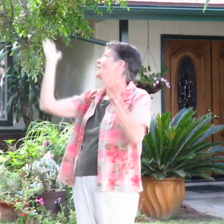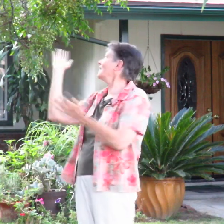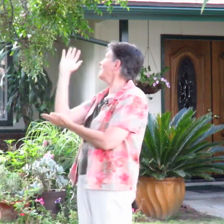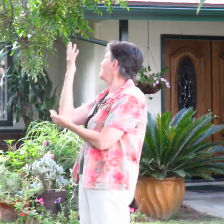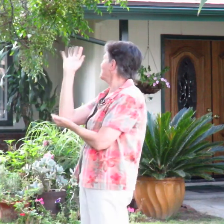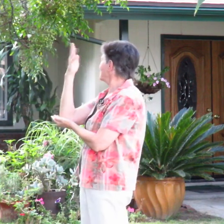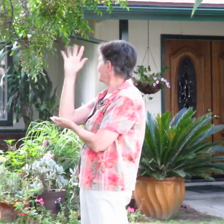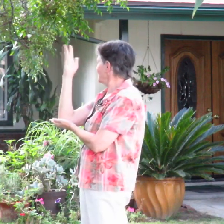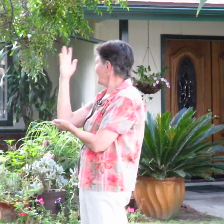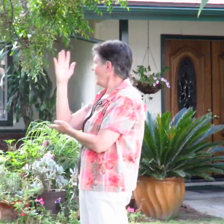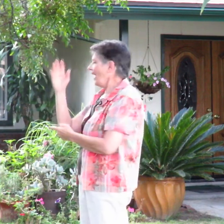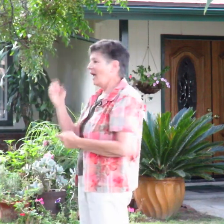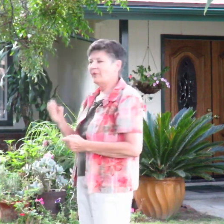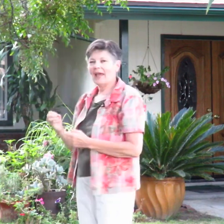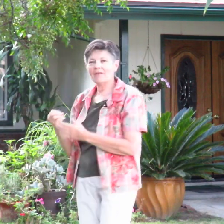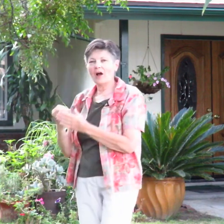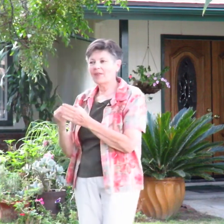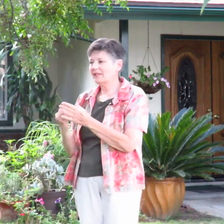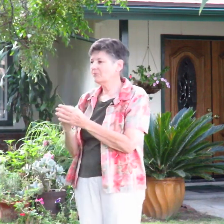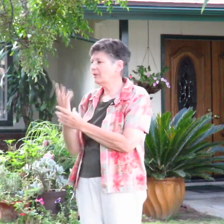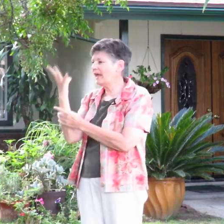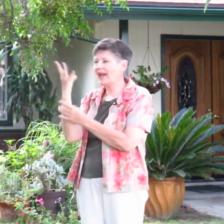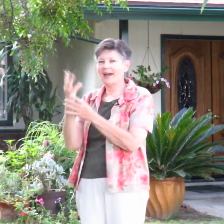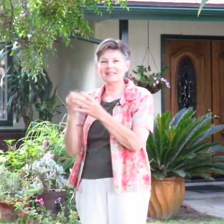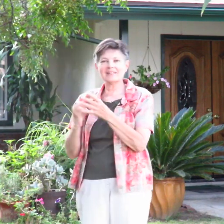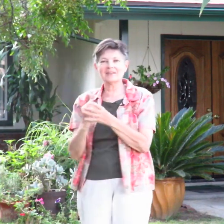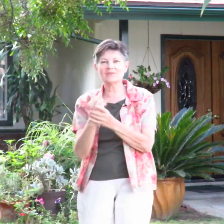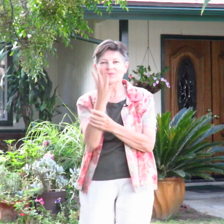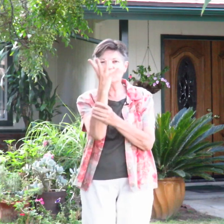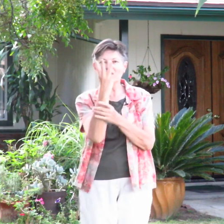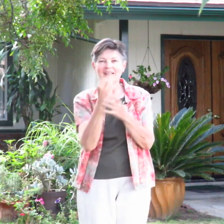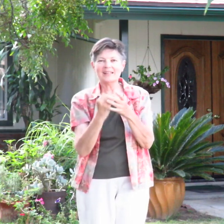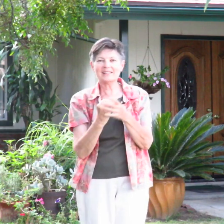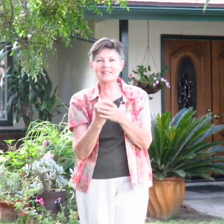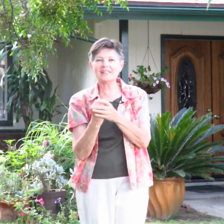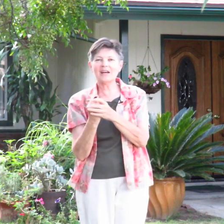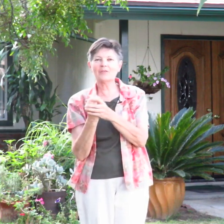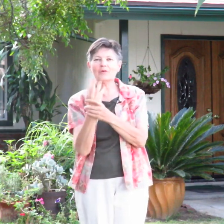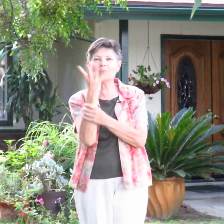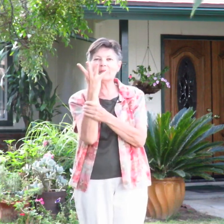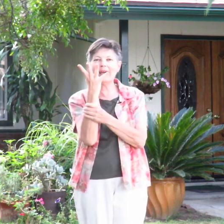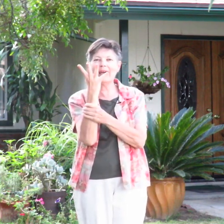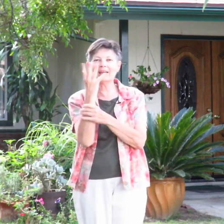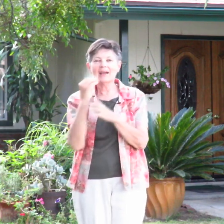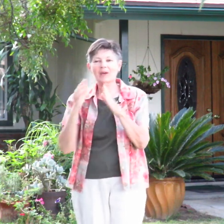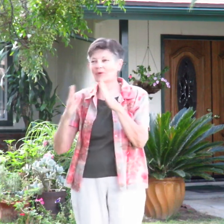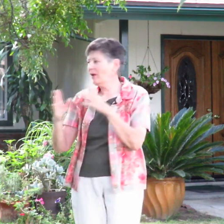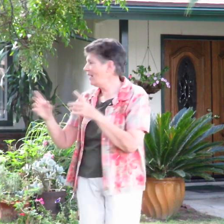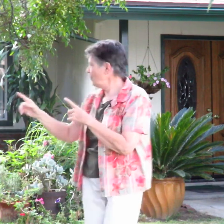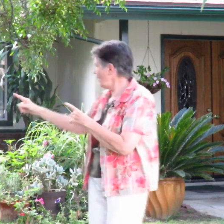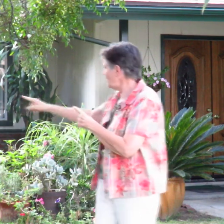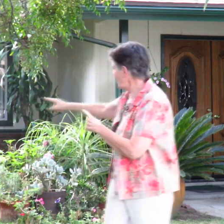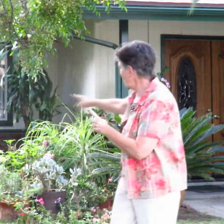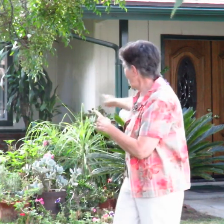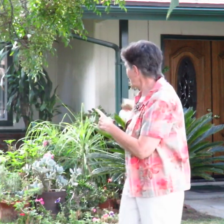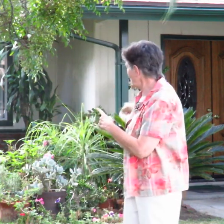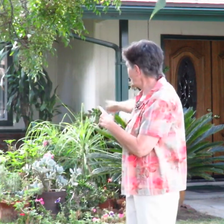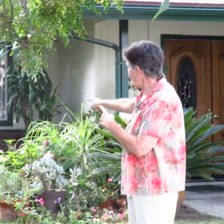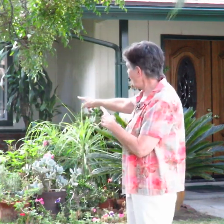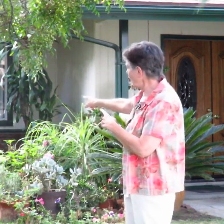middle of it. And we have all these plants. This is a sign for plant. And when you have a bunch, like we have a little flower